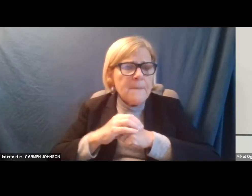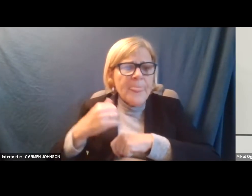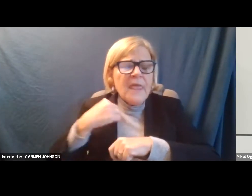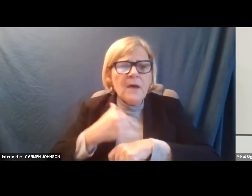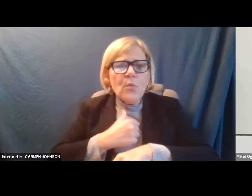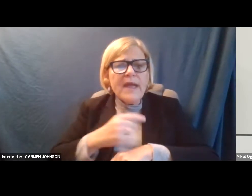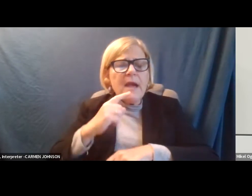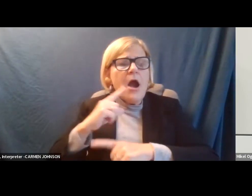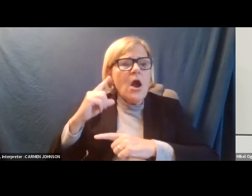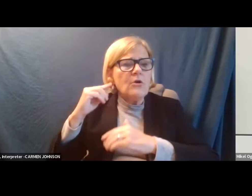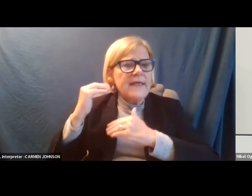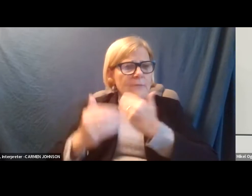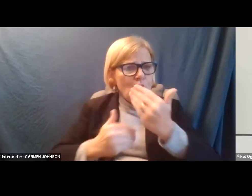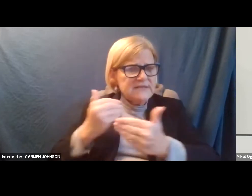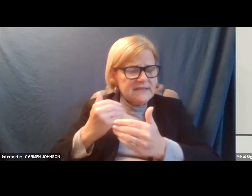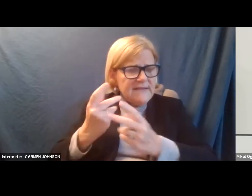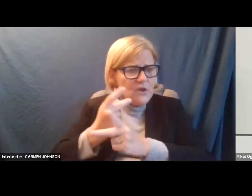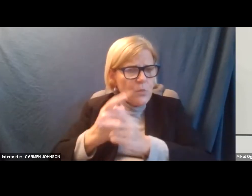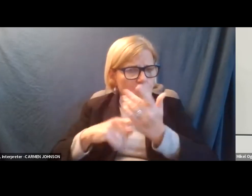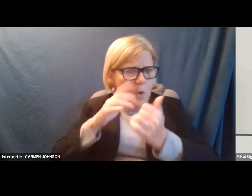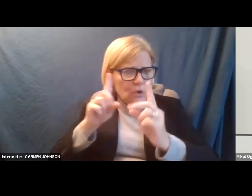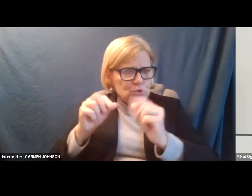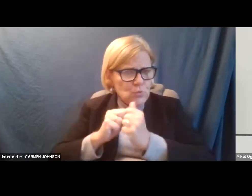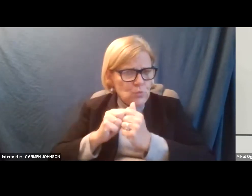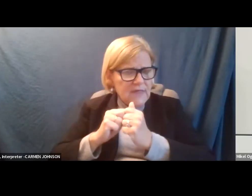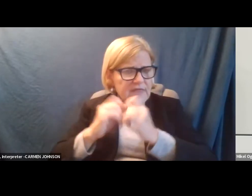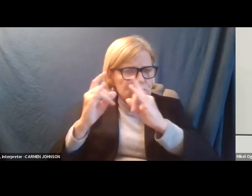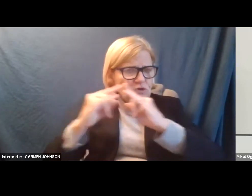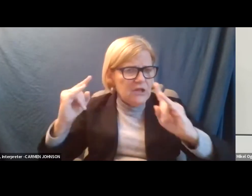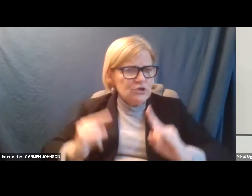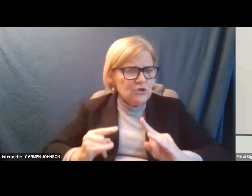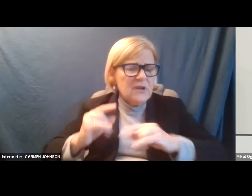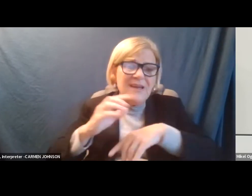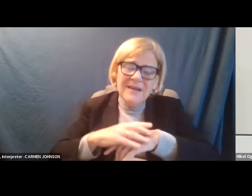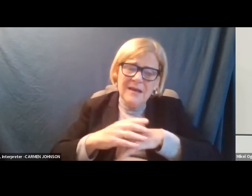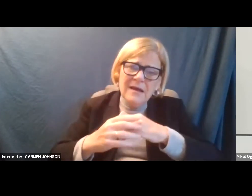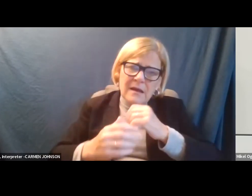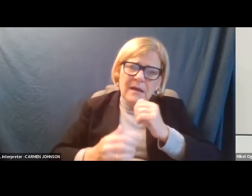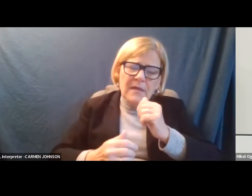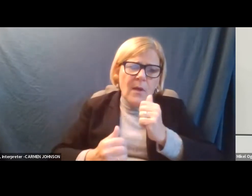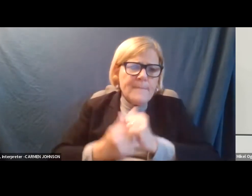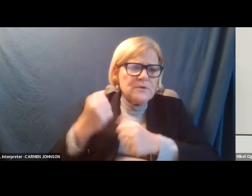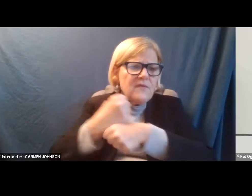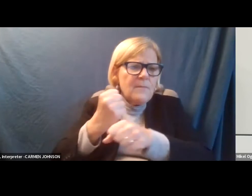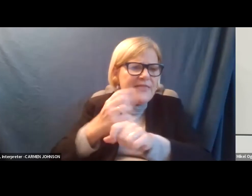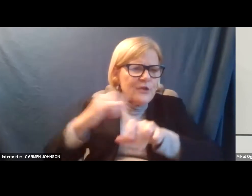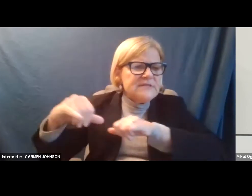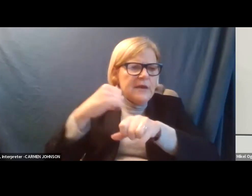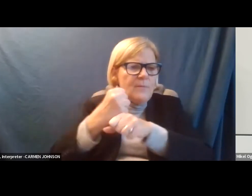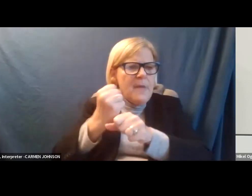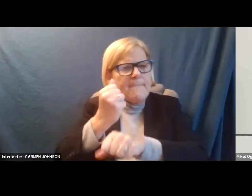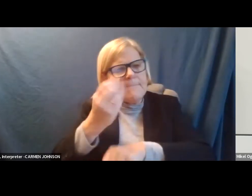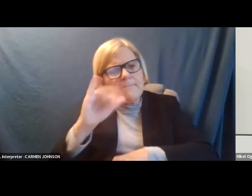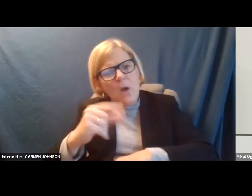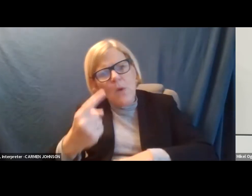are in the process of figuring out what we're going to do with the shelters overall. Typically, the shelters are made by, they're standard made by one or